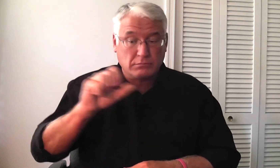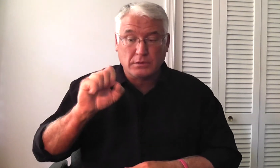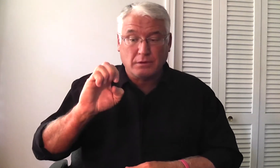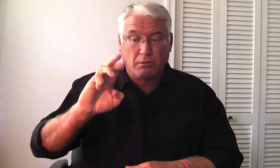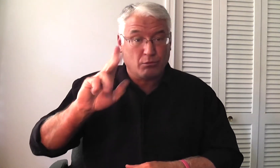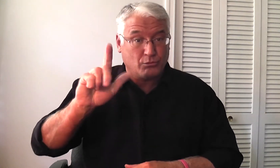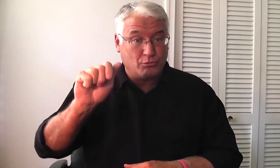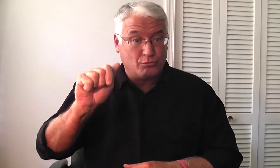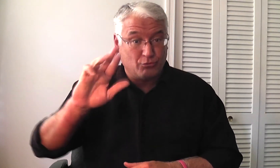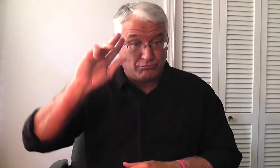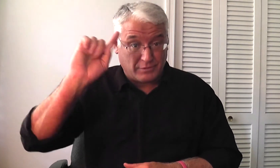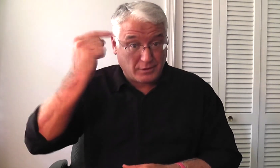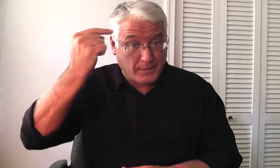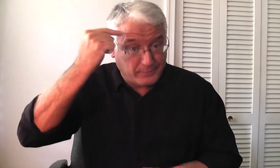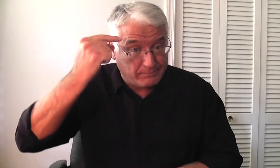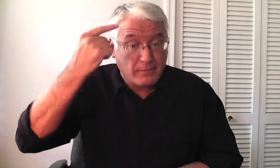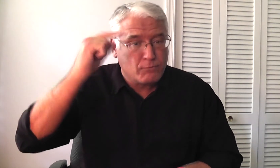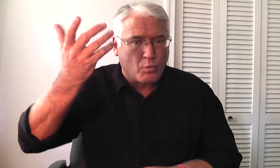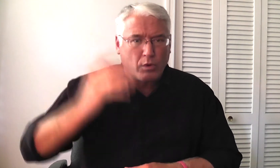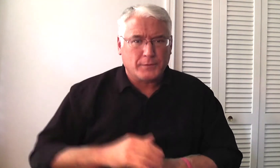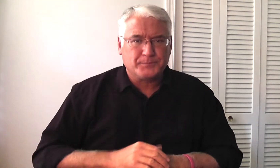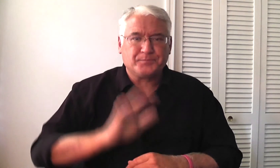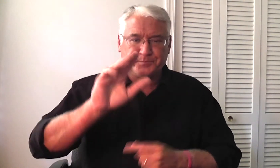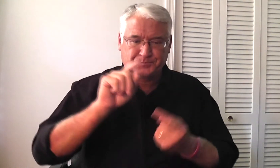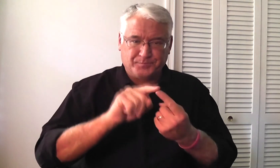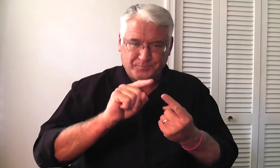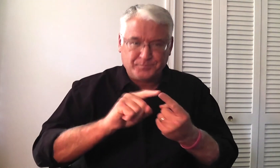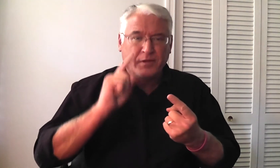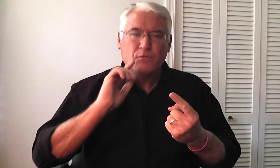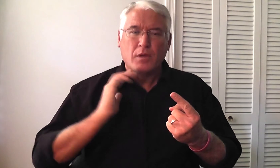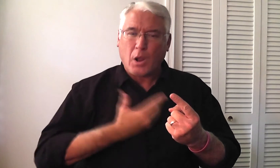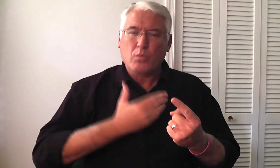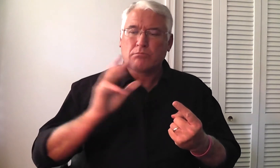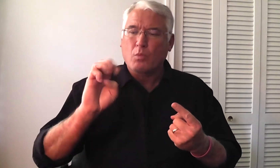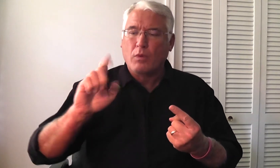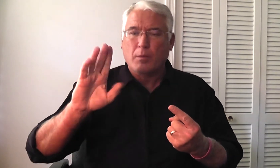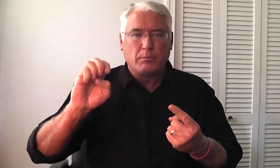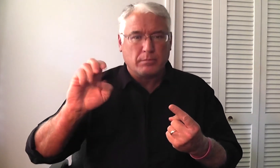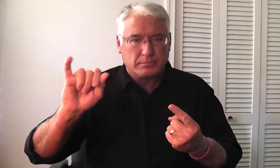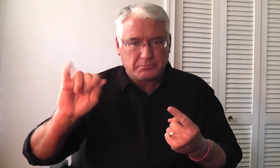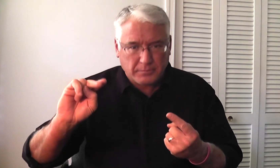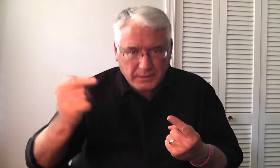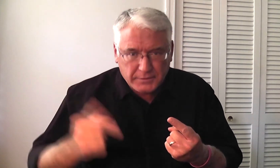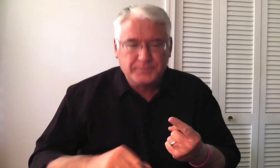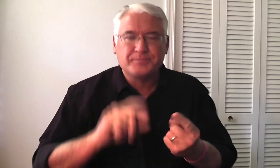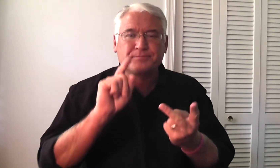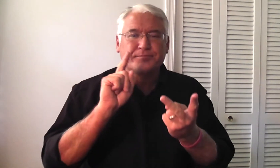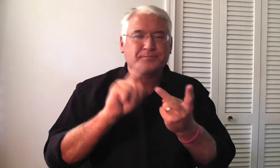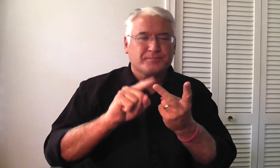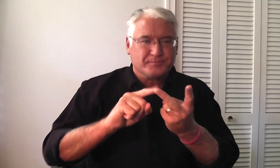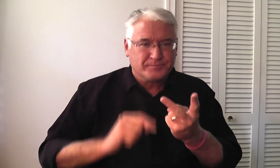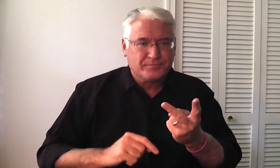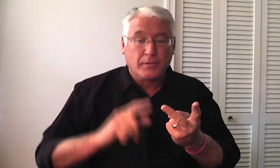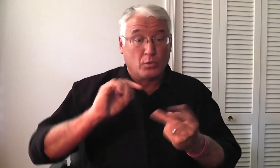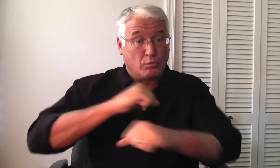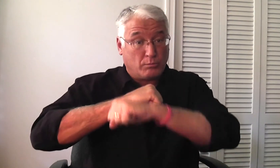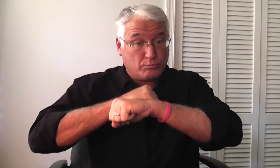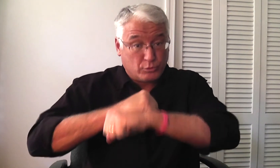God gave us secular authorities. What for? Well, first, for our well-being. And